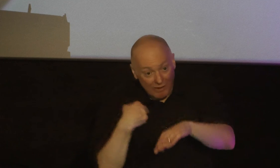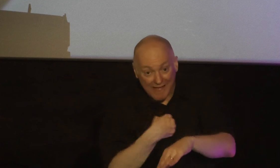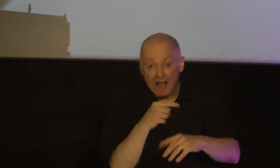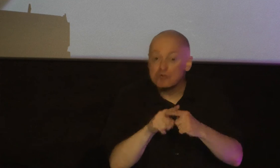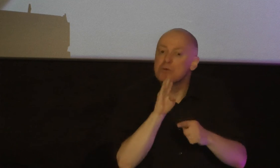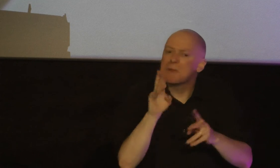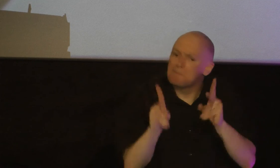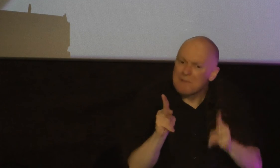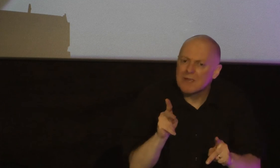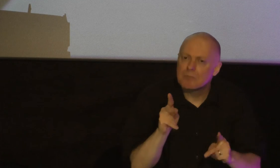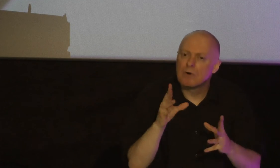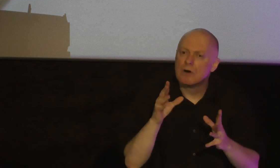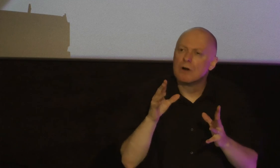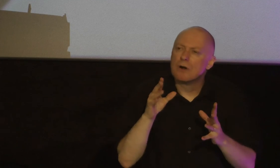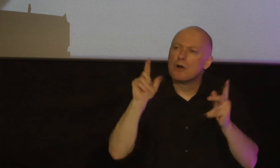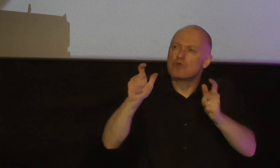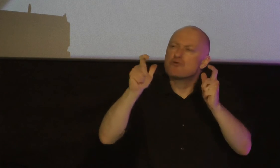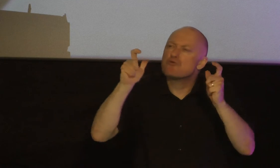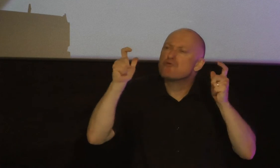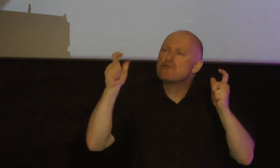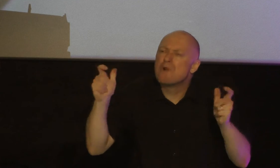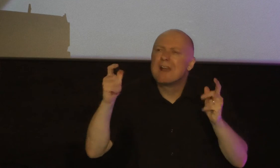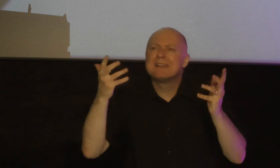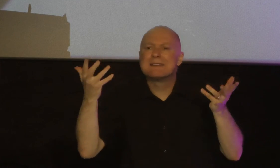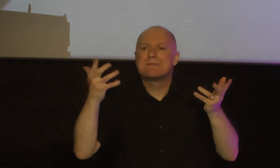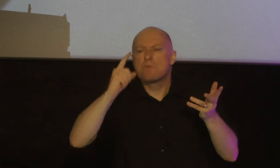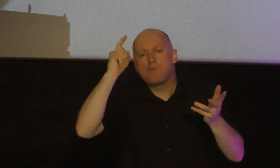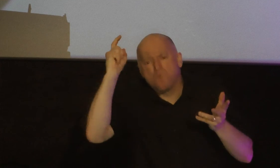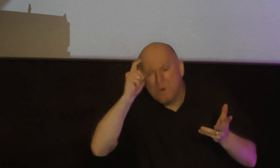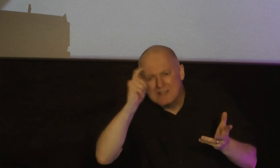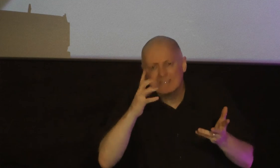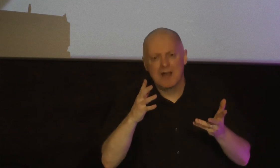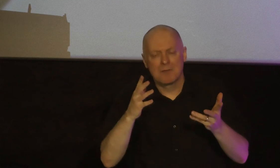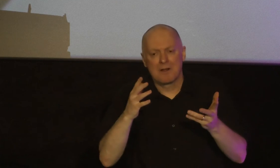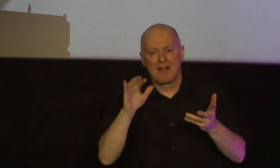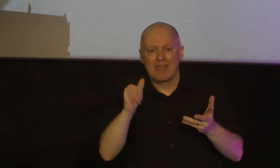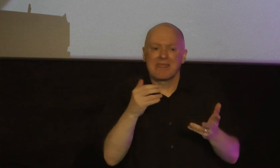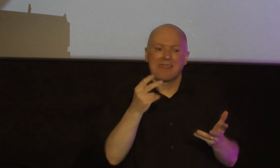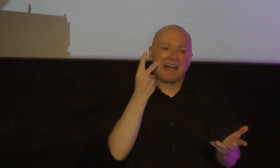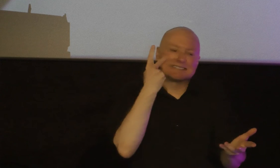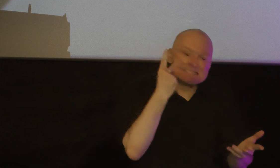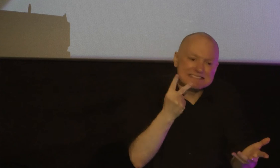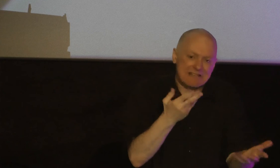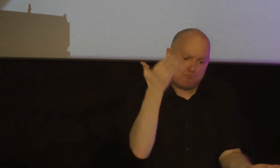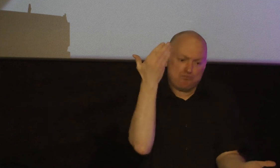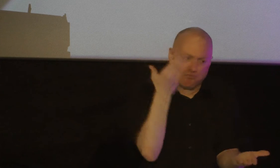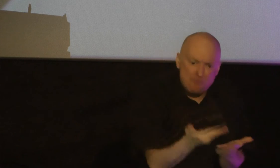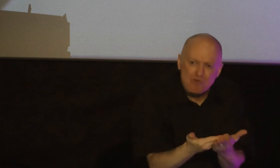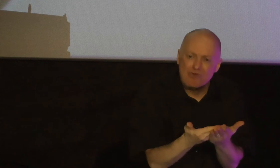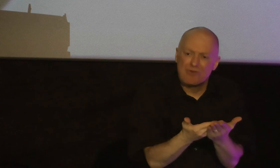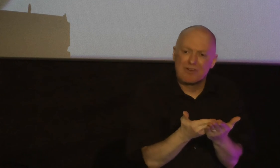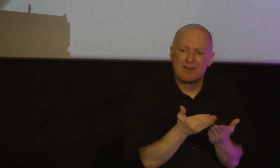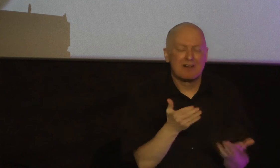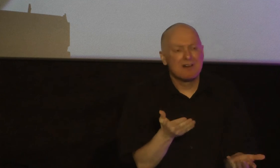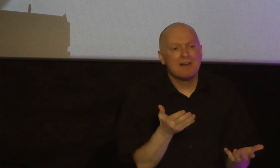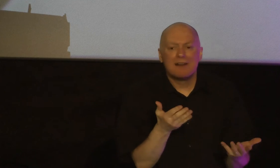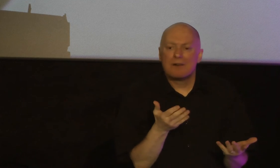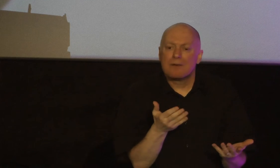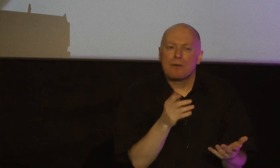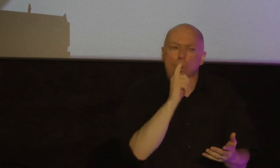people of great remarkable wisdom that evidences a real and sincere faith wisdom in the way that